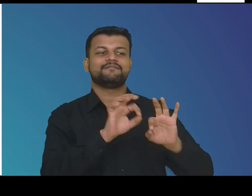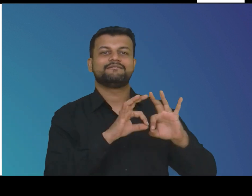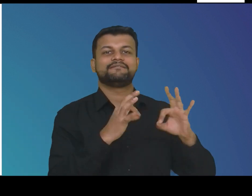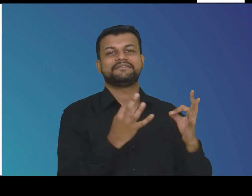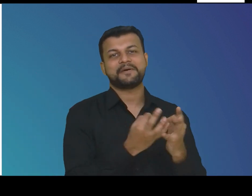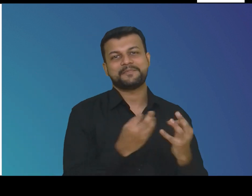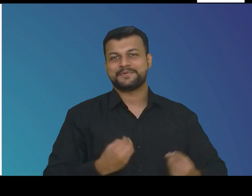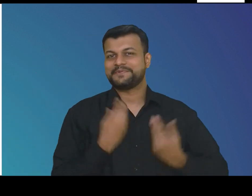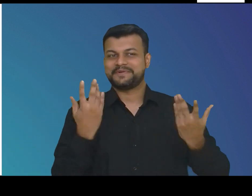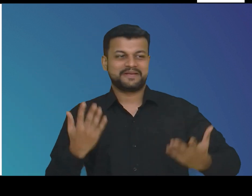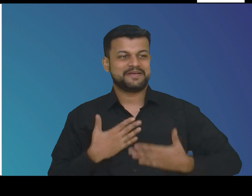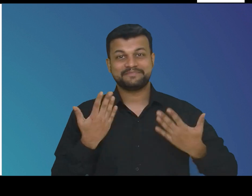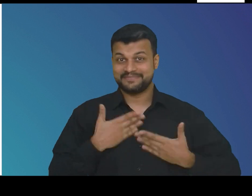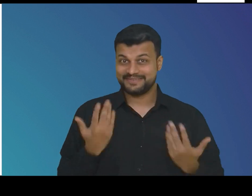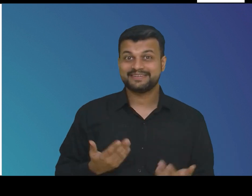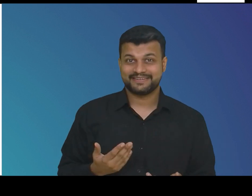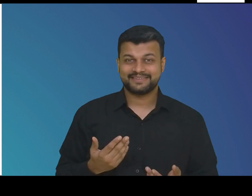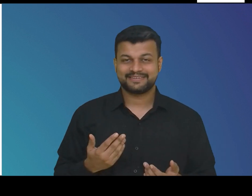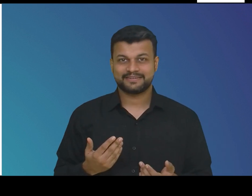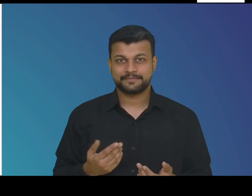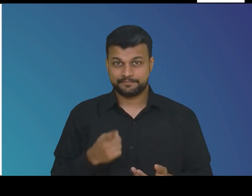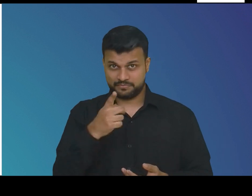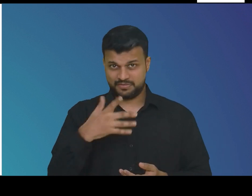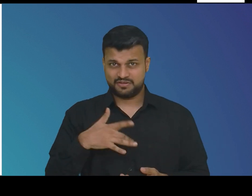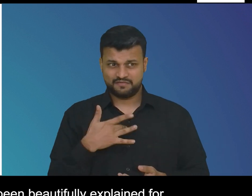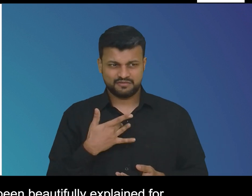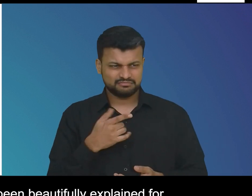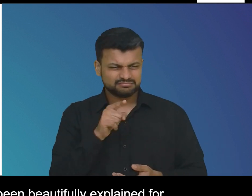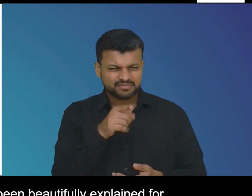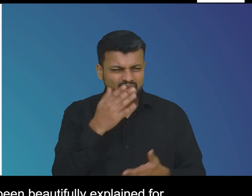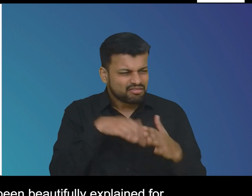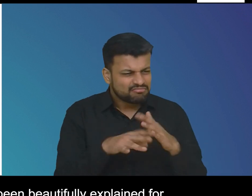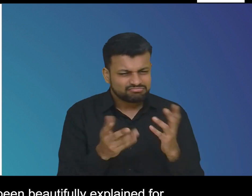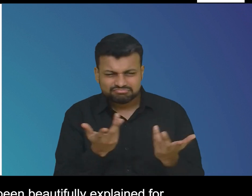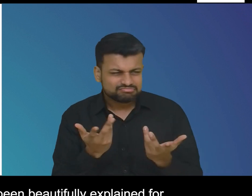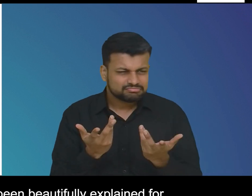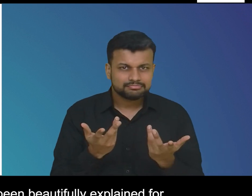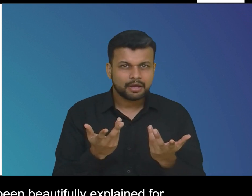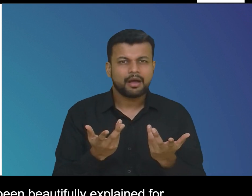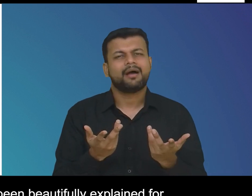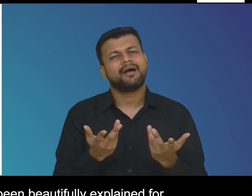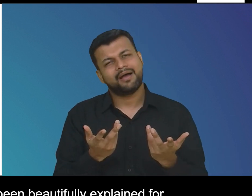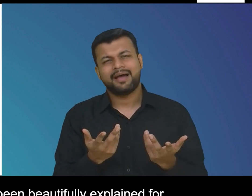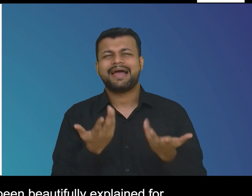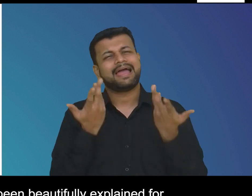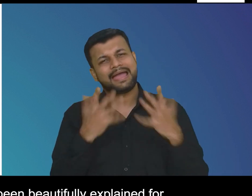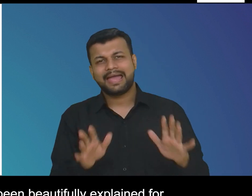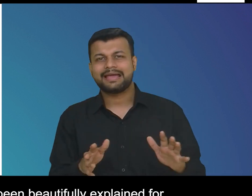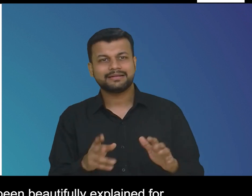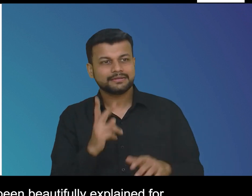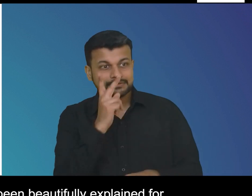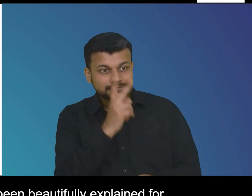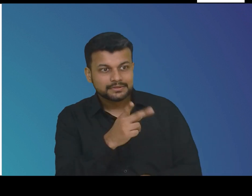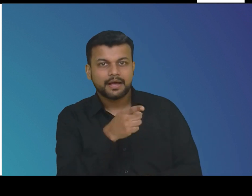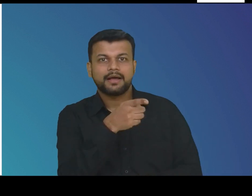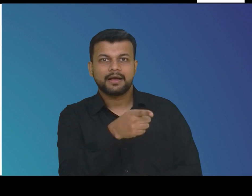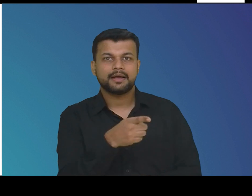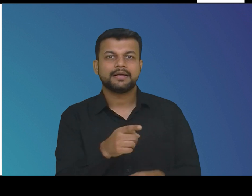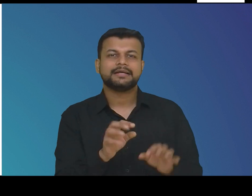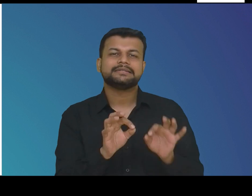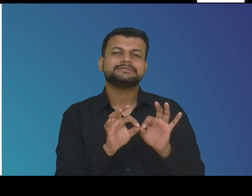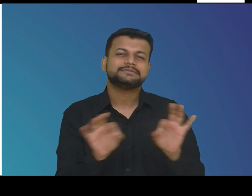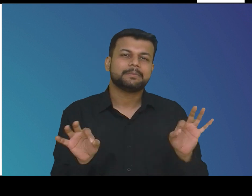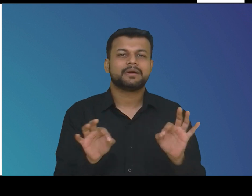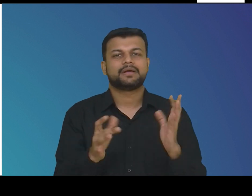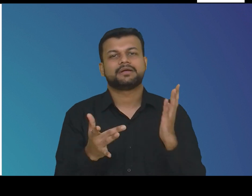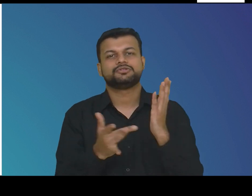with the rise in social media coverage and better access to technology every game has been beautifully explained for laypersons to